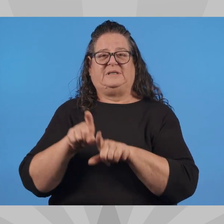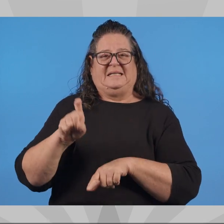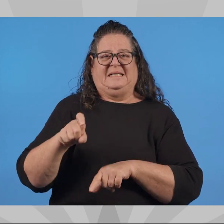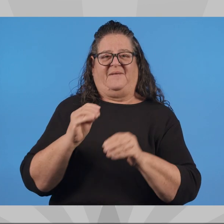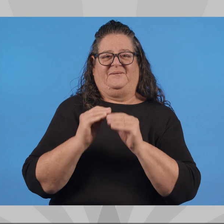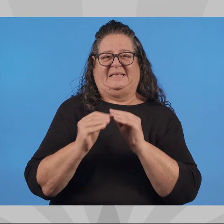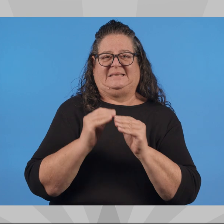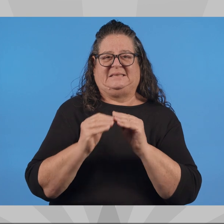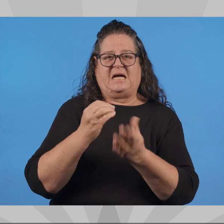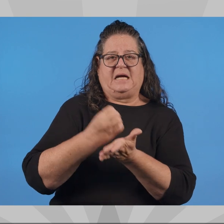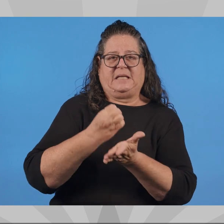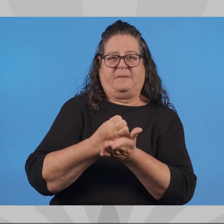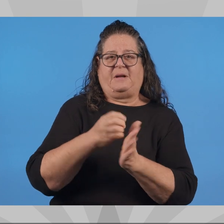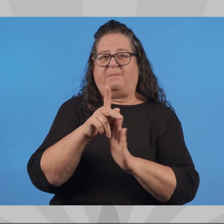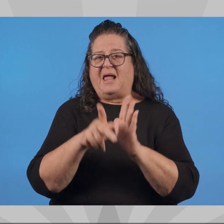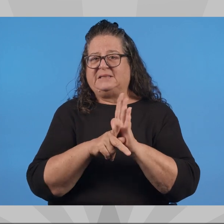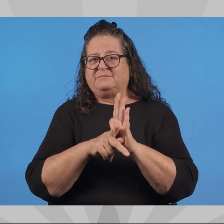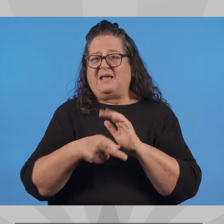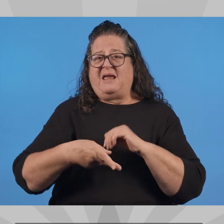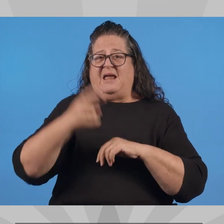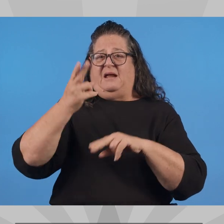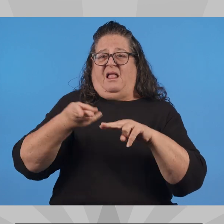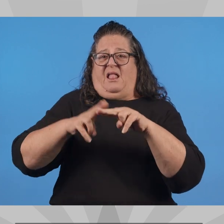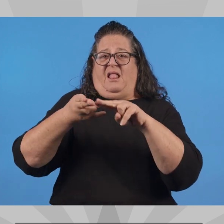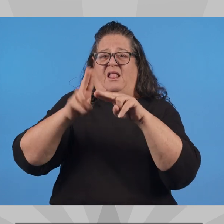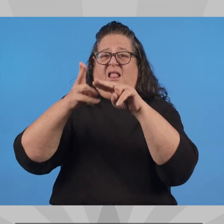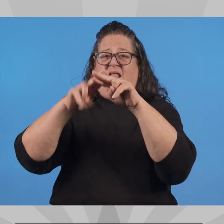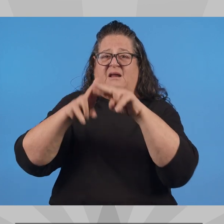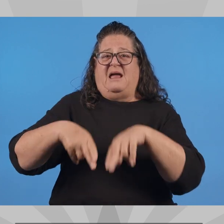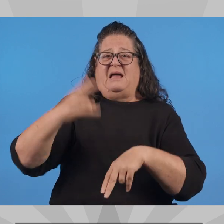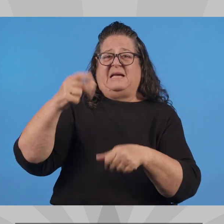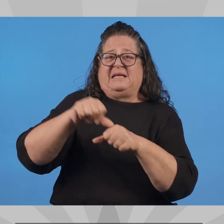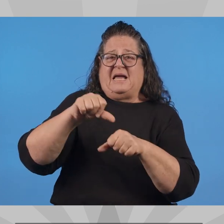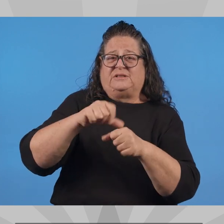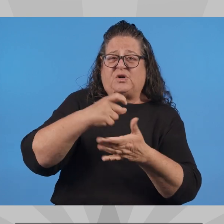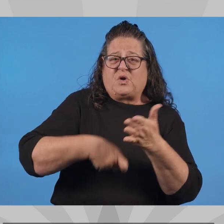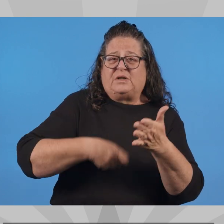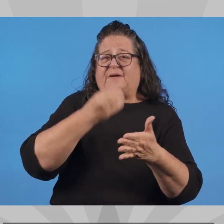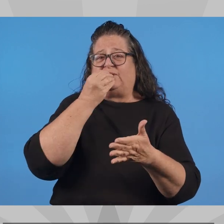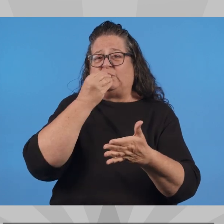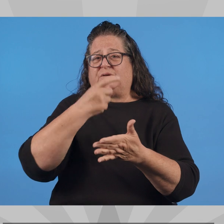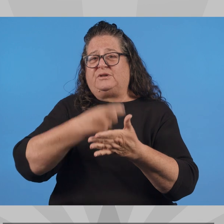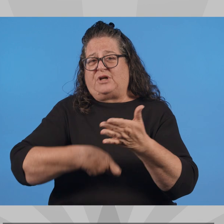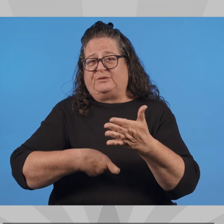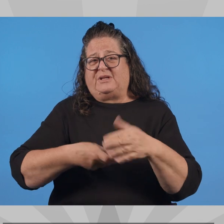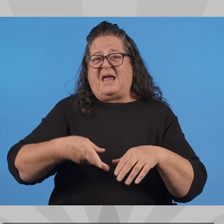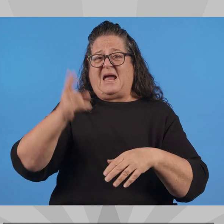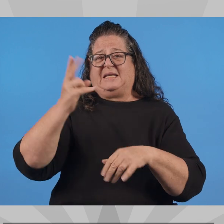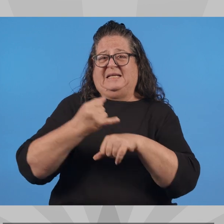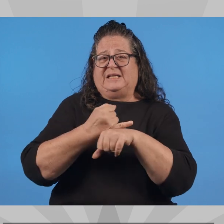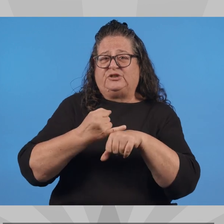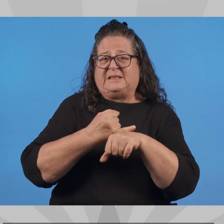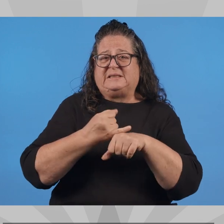We also need to undo the damage being done by Joe Biden's economic policies. High inflation, high